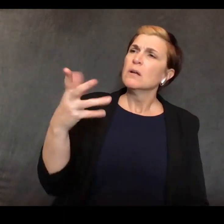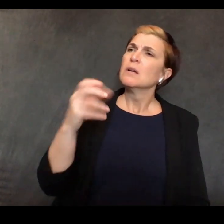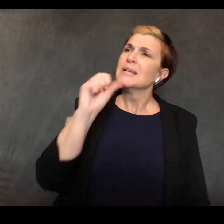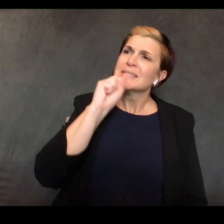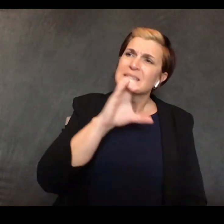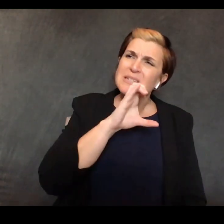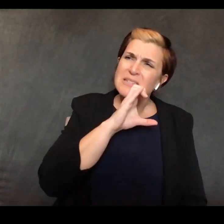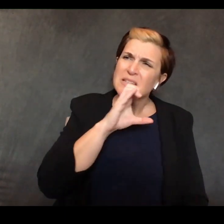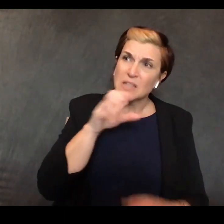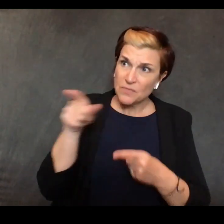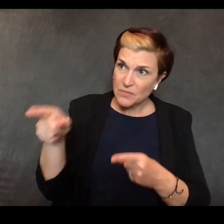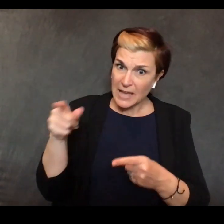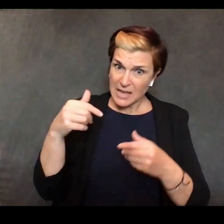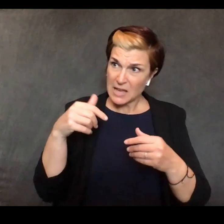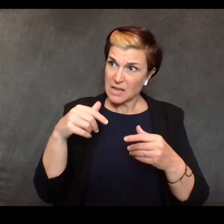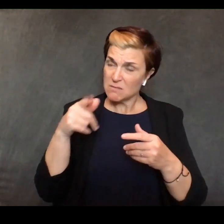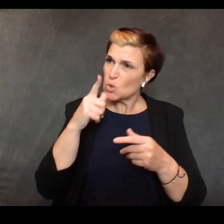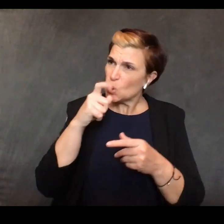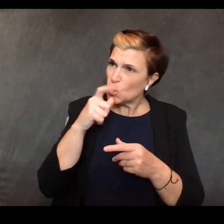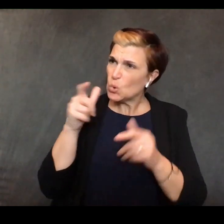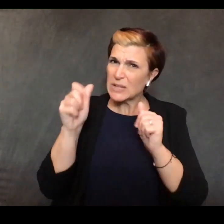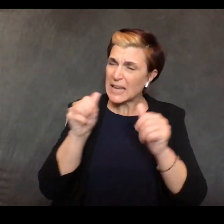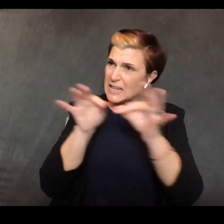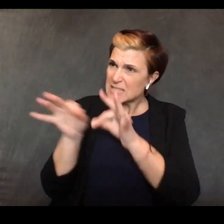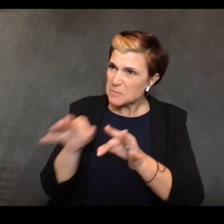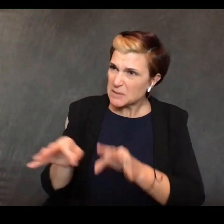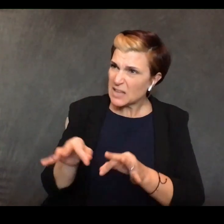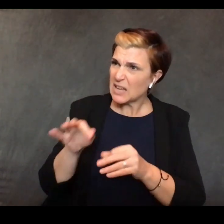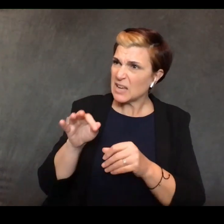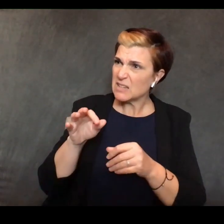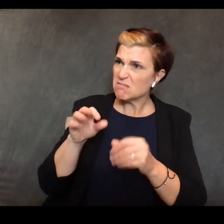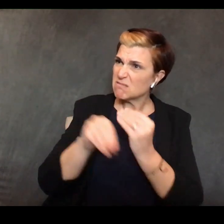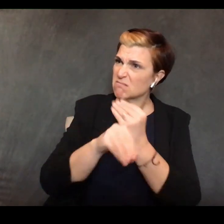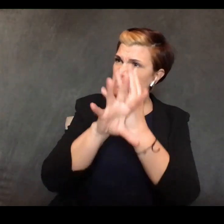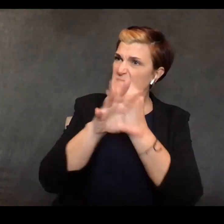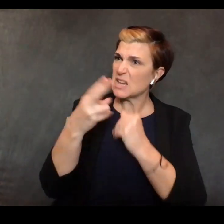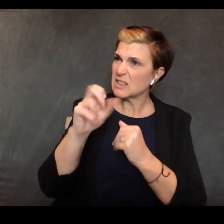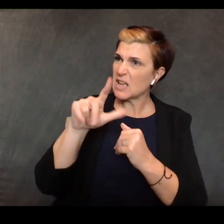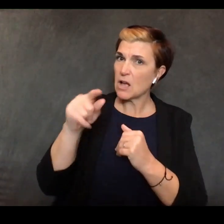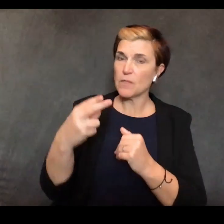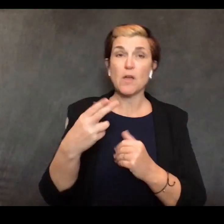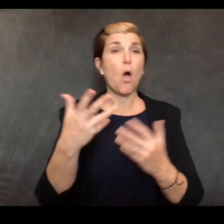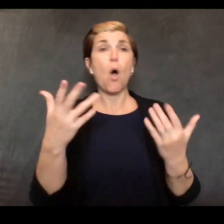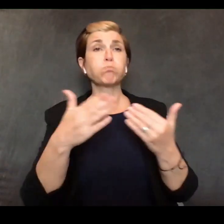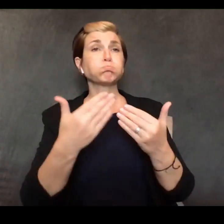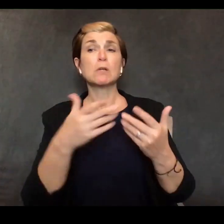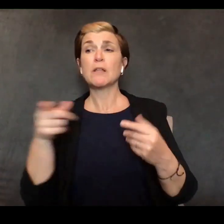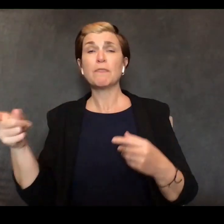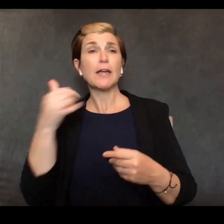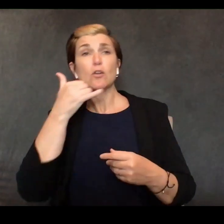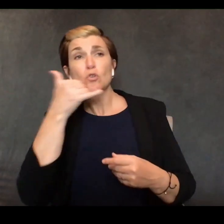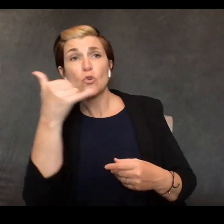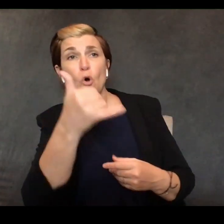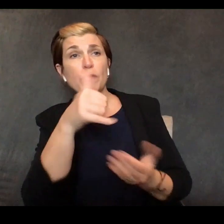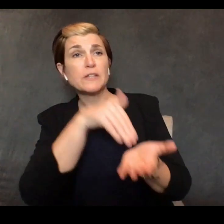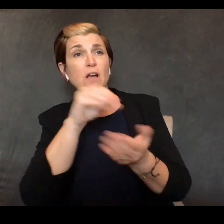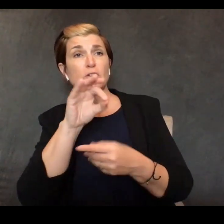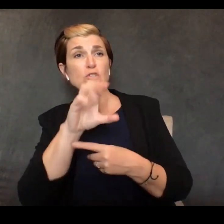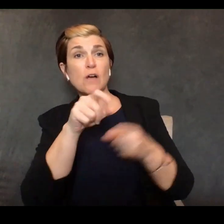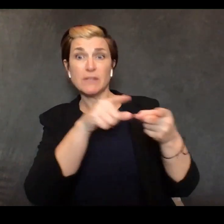they should call their doctor's office and their doctor's office can tell them how to do that also you know there may be some of our Medicare members that may not